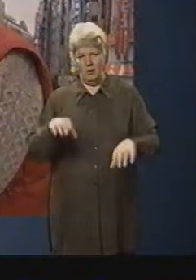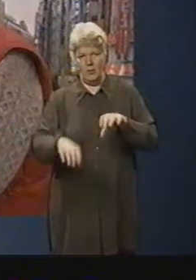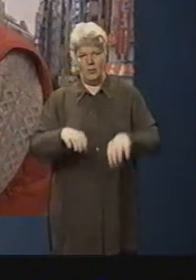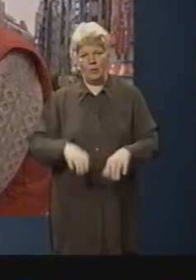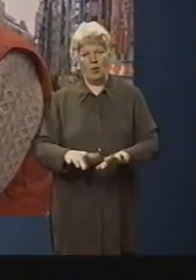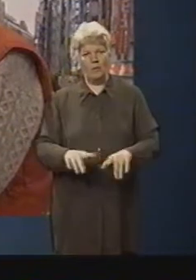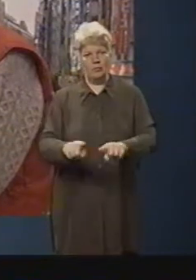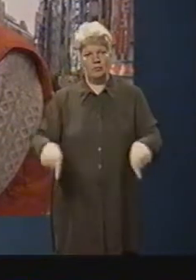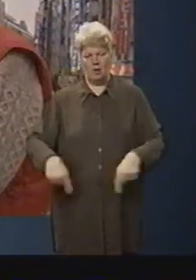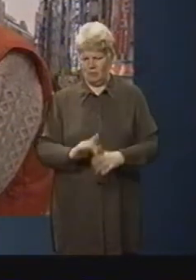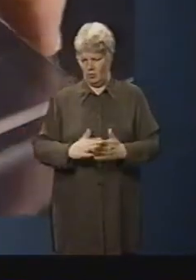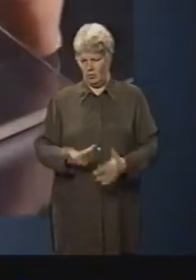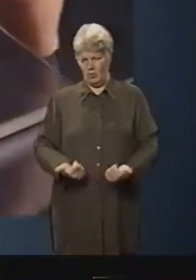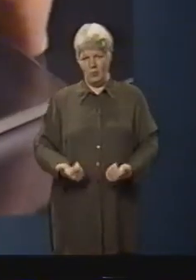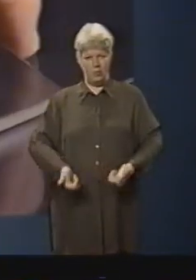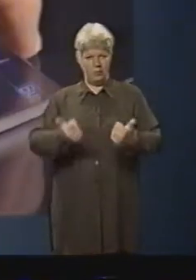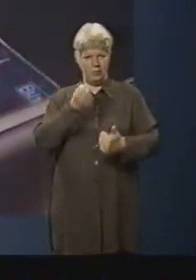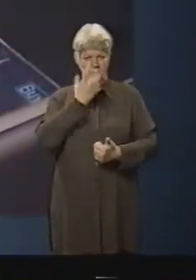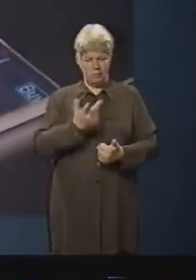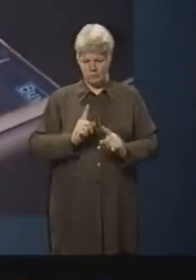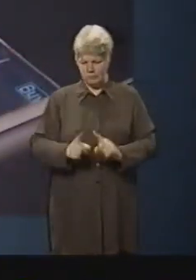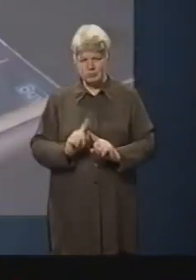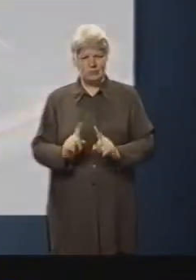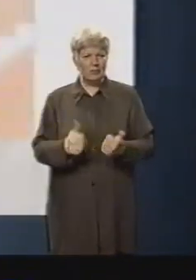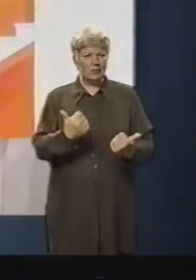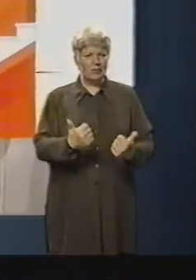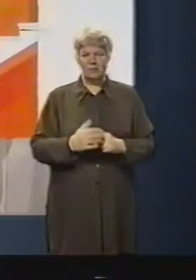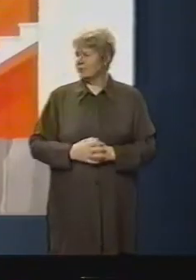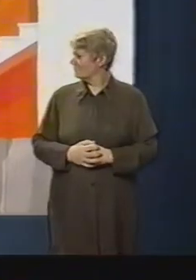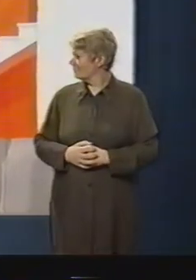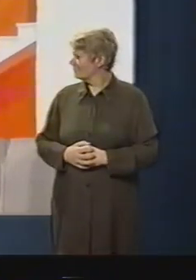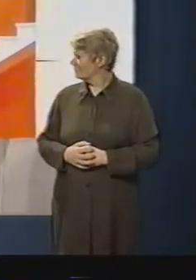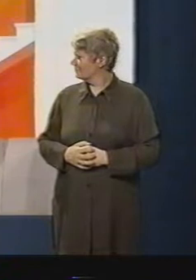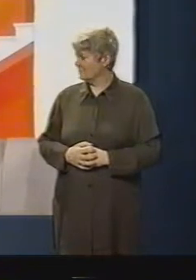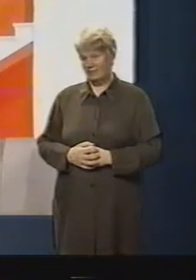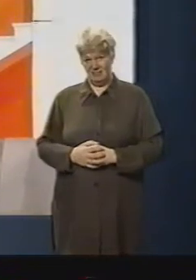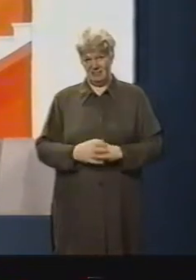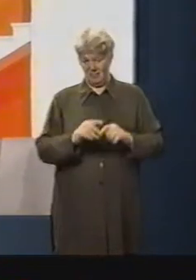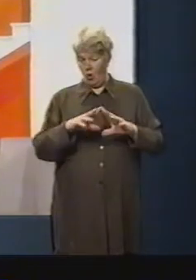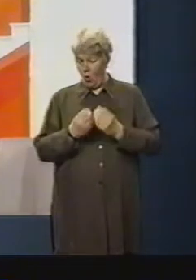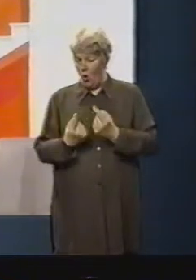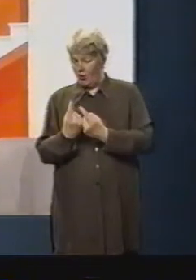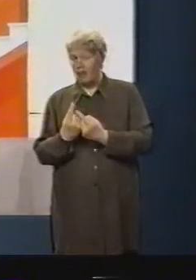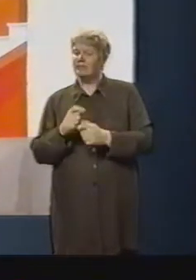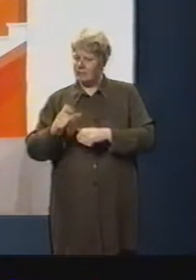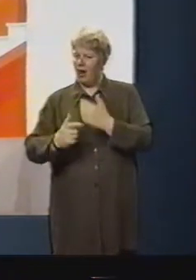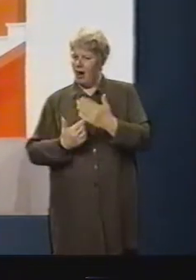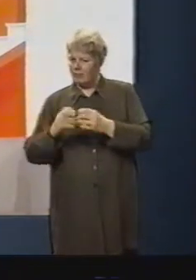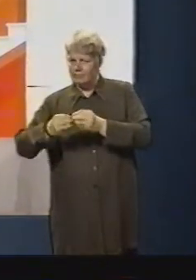because that was sensational. I've never seen that kind of thing in my life and that's so cool. All of the gadgets are still in the prototype stage at the moment,